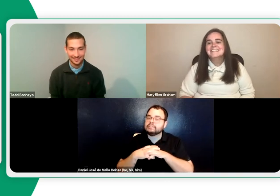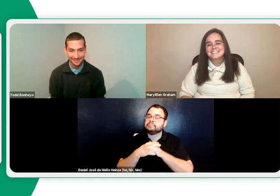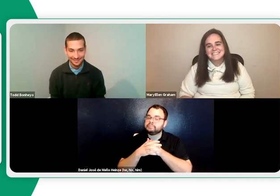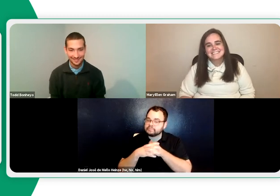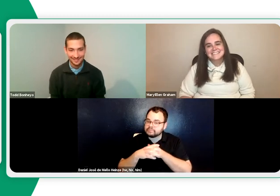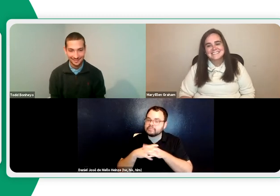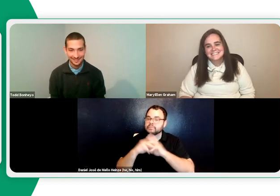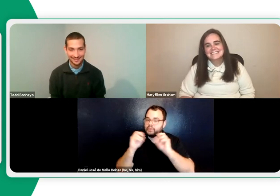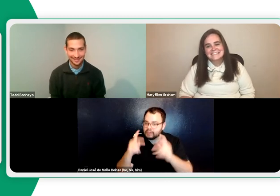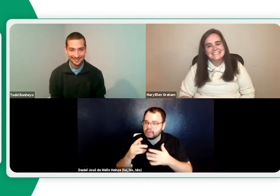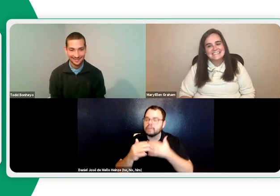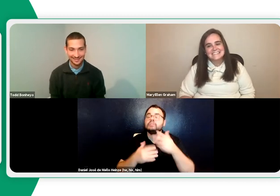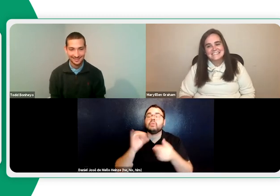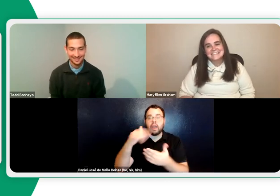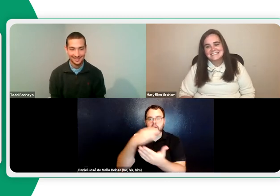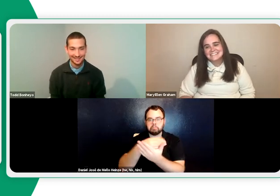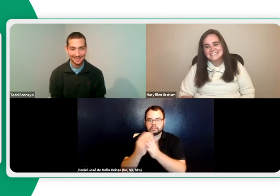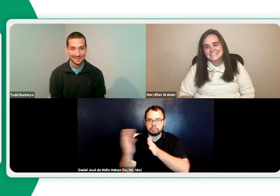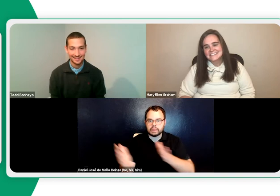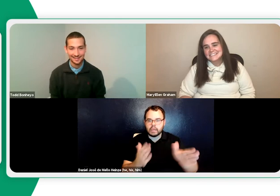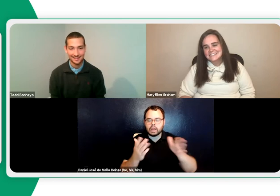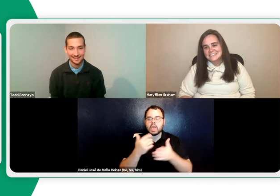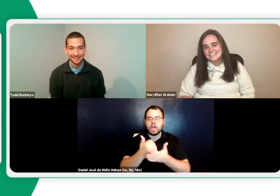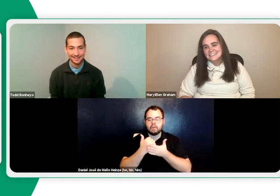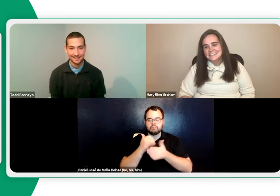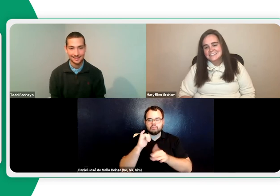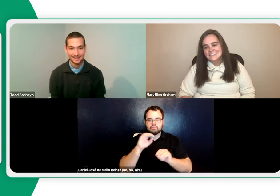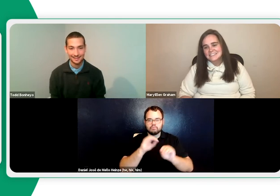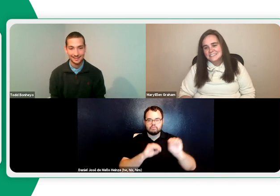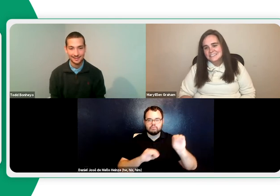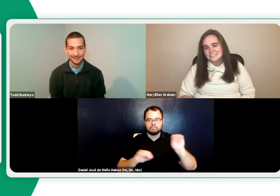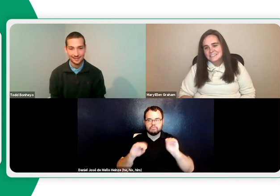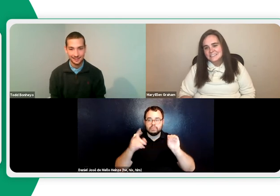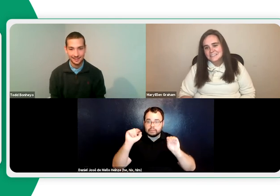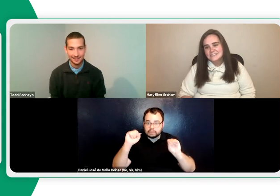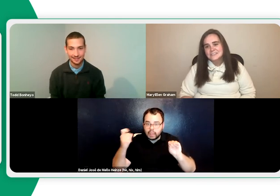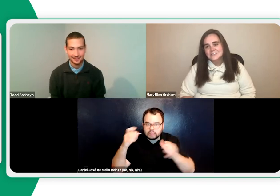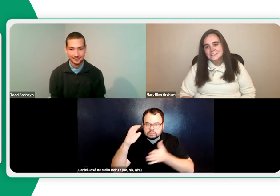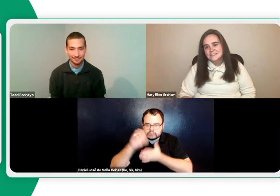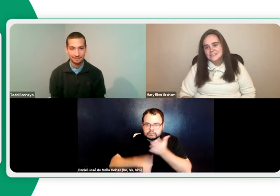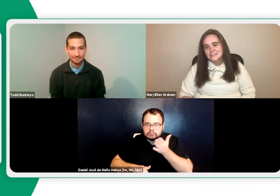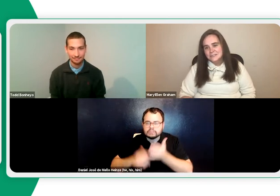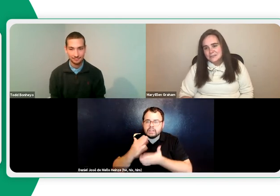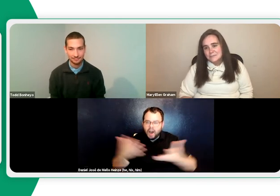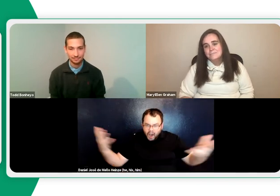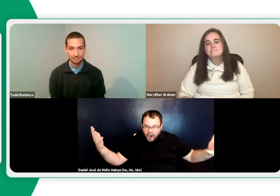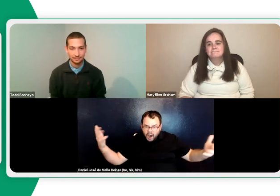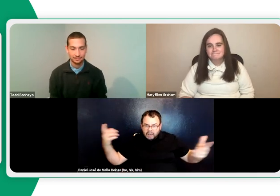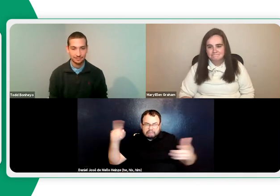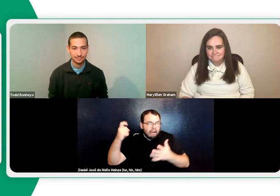And so I say, so what do you think about this? Well, I guess I'm going to have to give up on some things, you know, but it helps them realize the